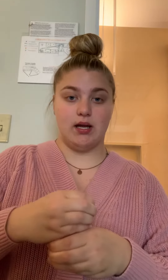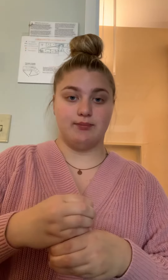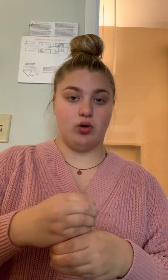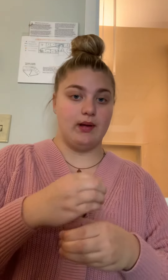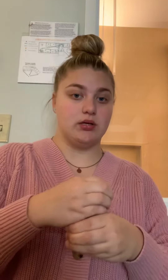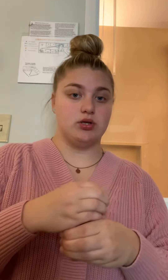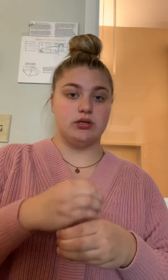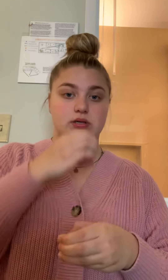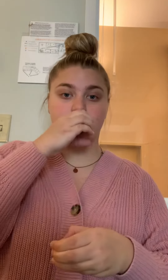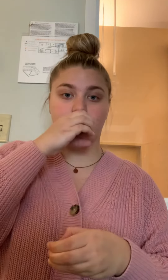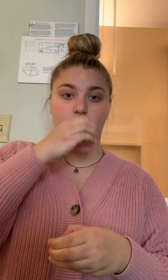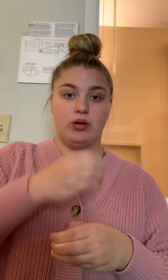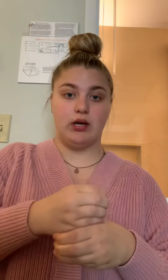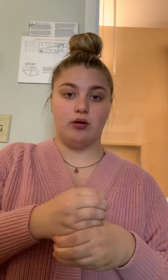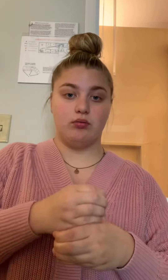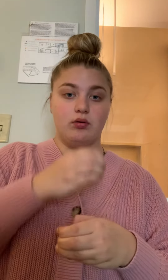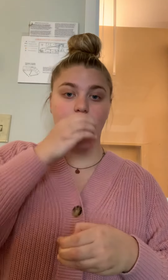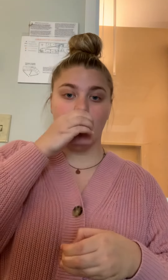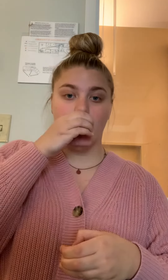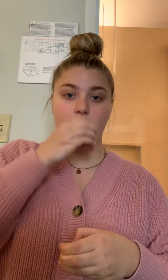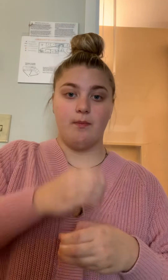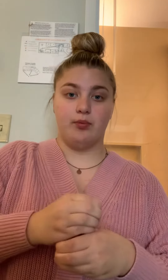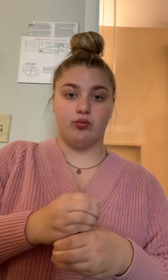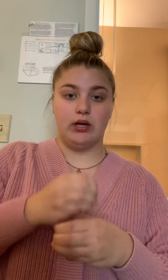up to our mouth. So this is burrito. Burrito.